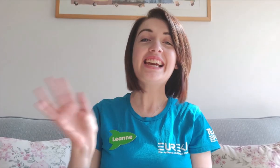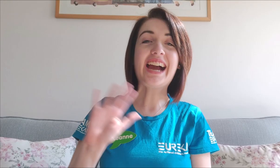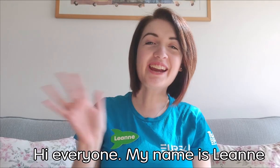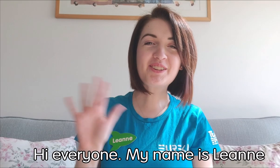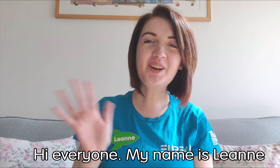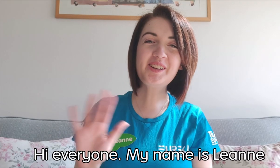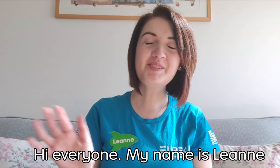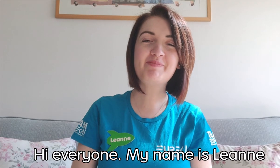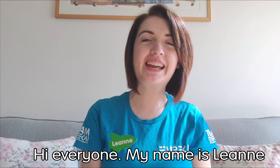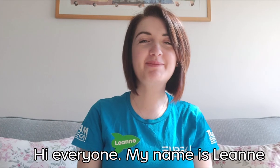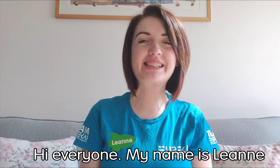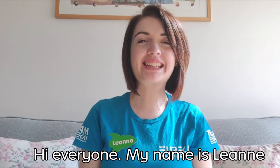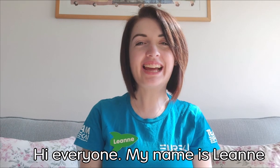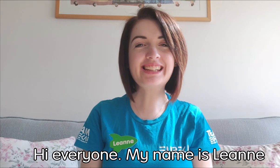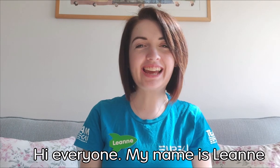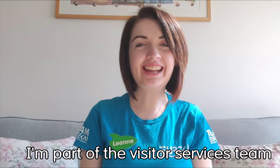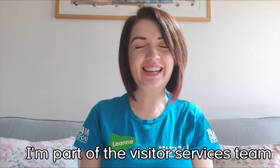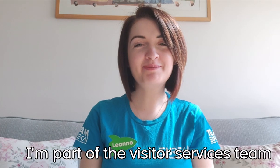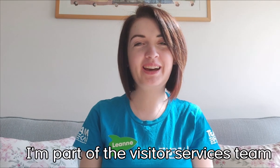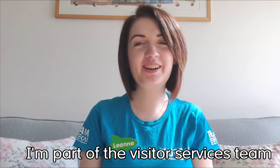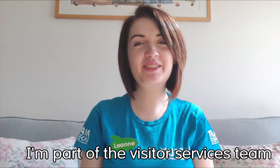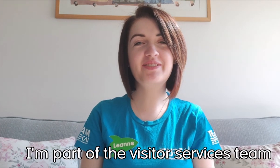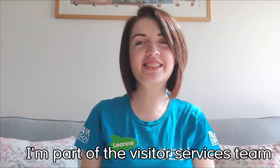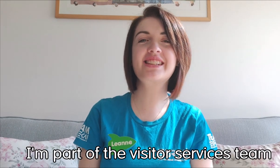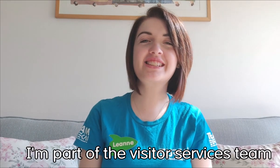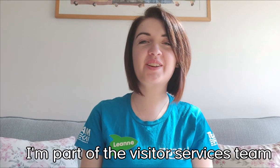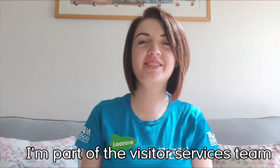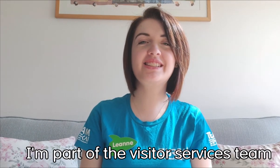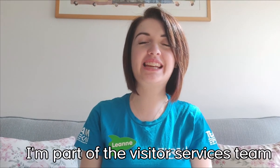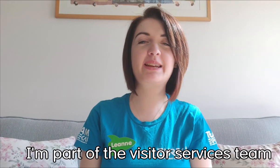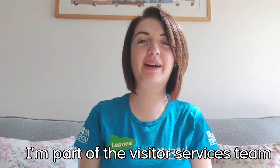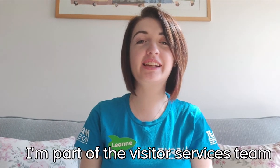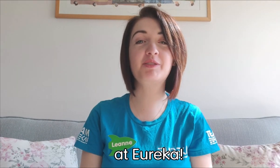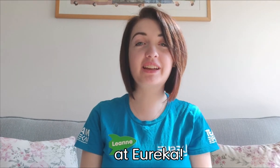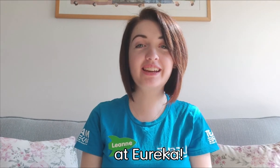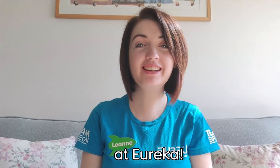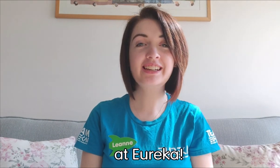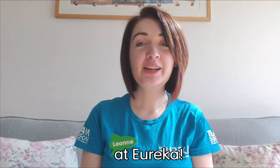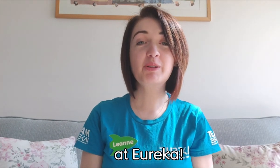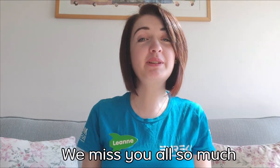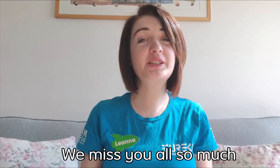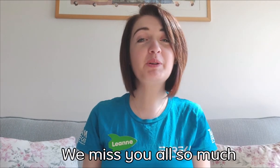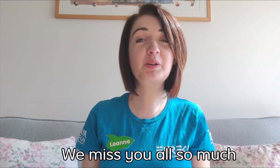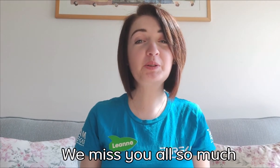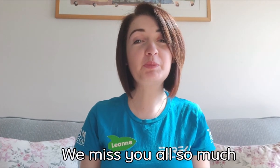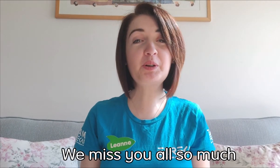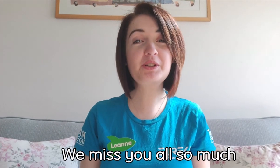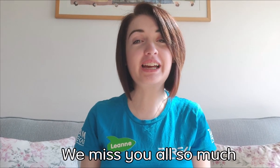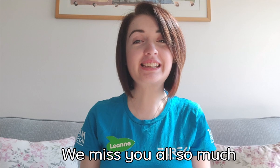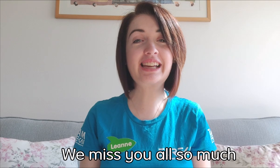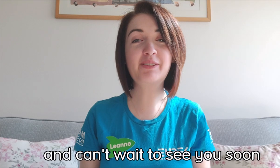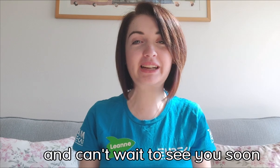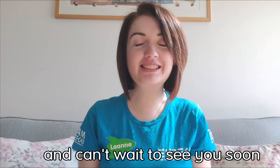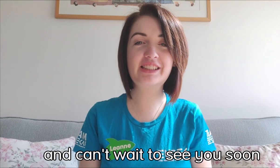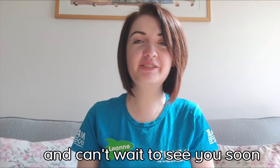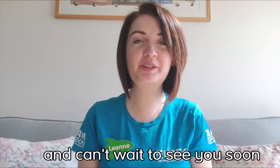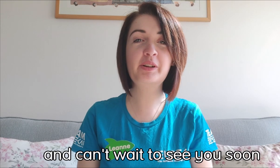Hi everyone, my name is Leanne and I am part of the visitor services team at Eureka. We miss you all so much and can't wait to see you soon,